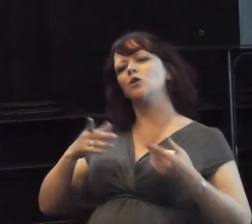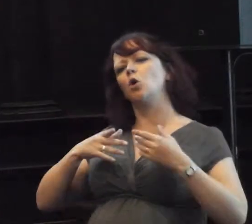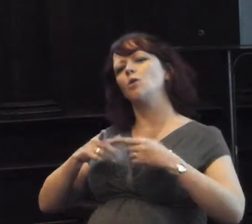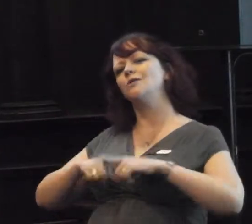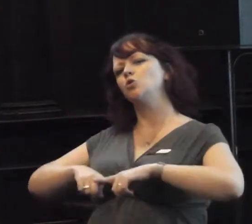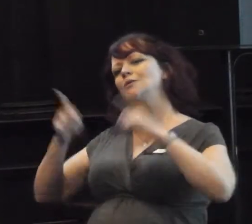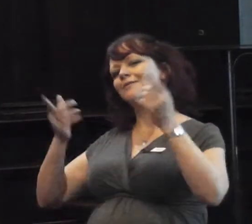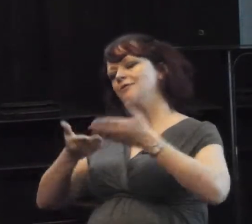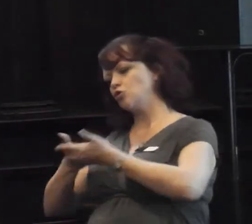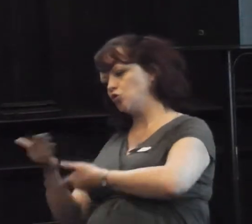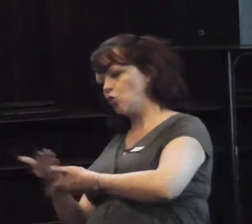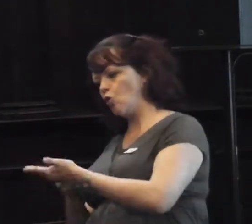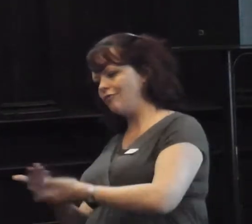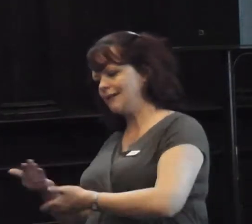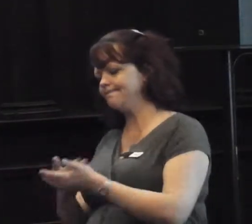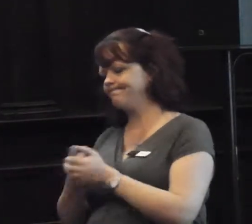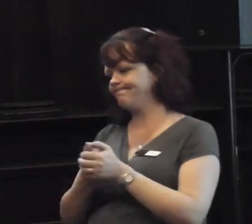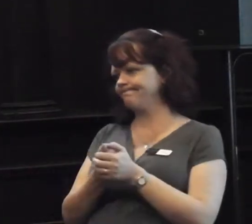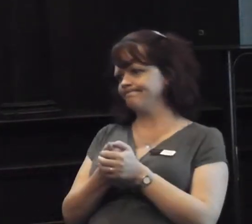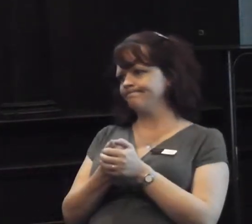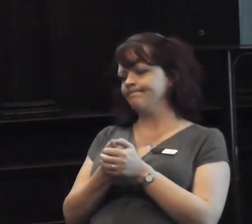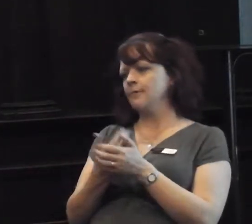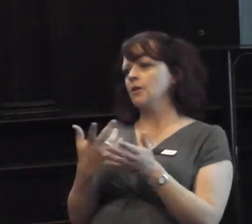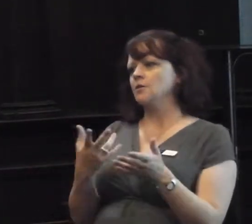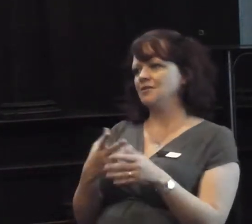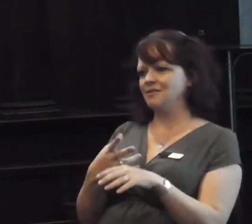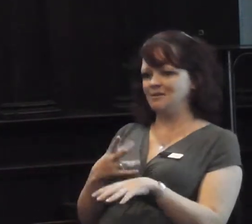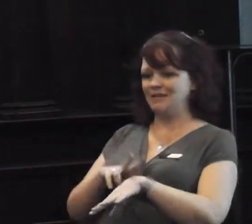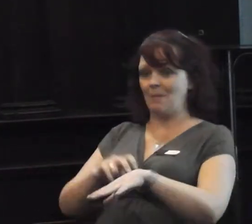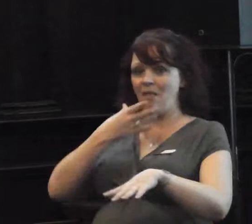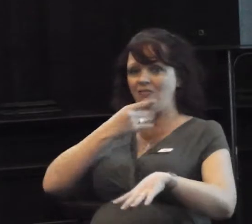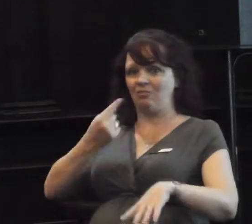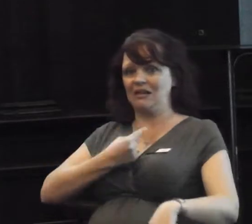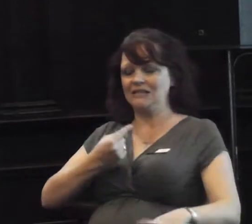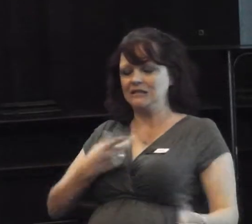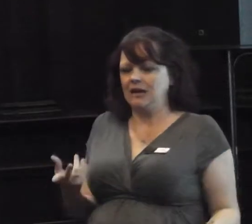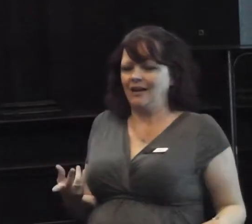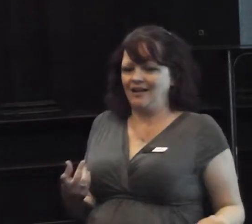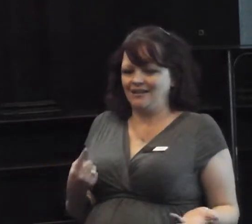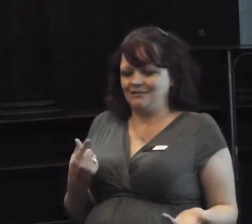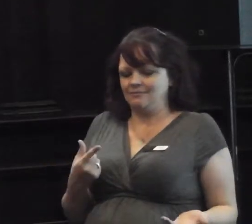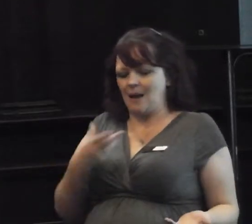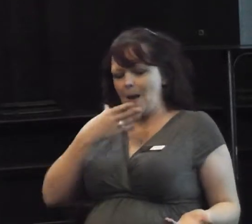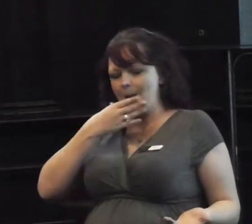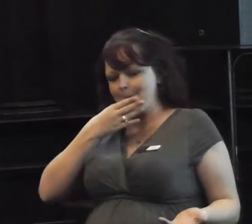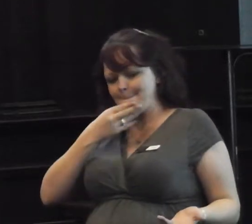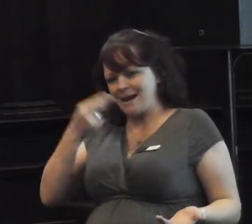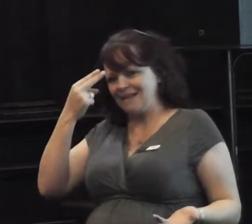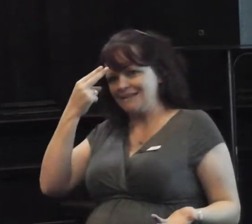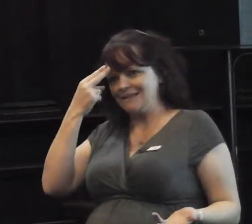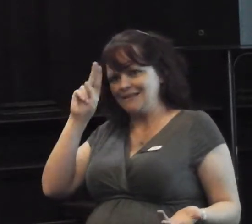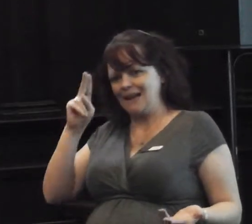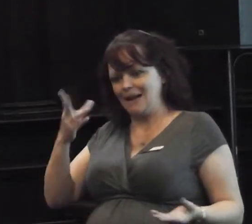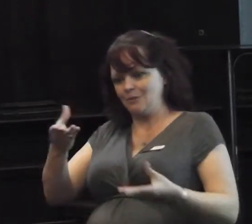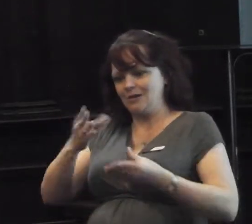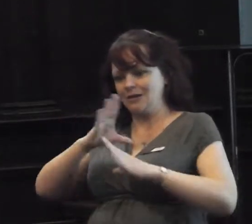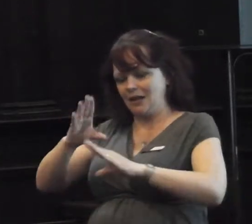that's the difficulty, isn't it? The police officer have got an individual to be named, matched the description